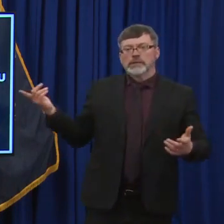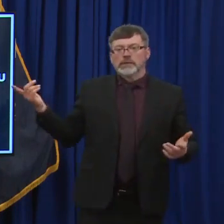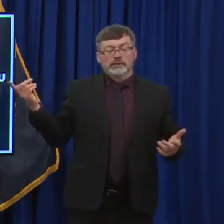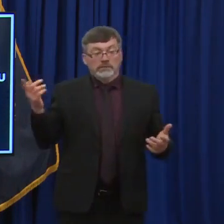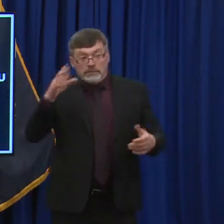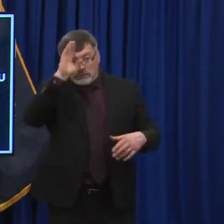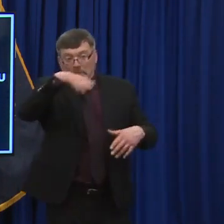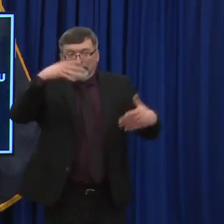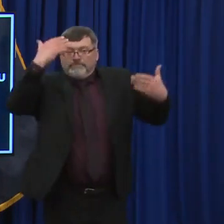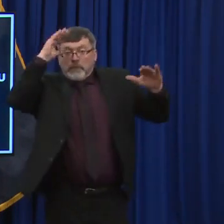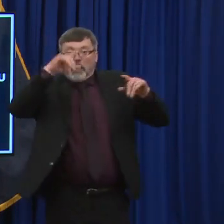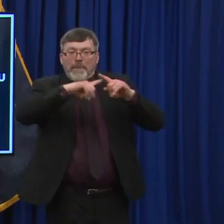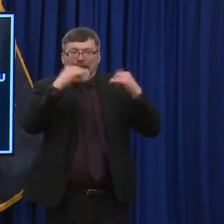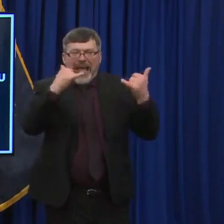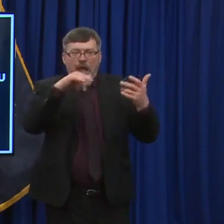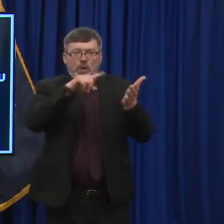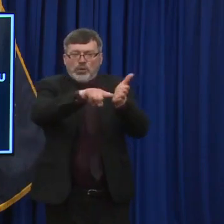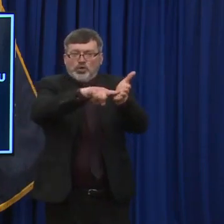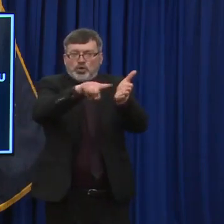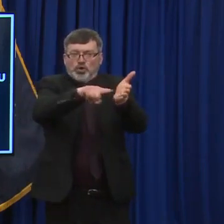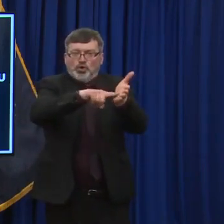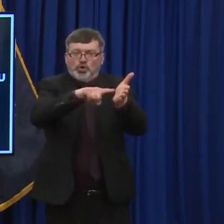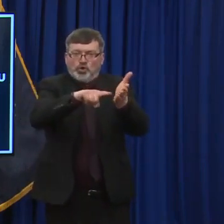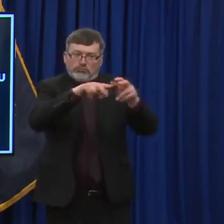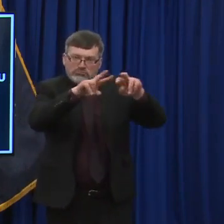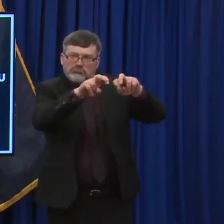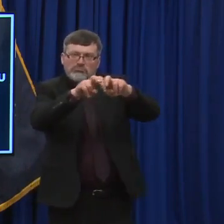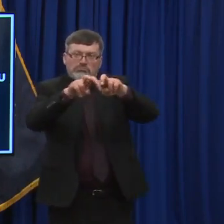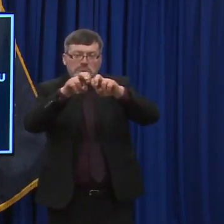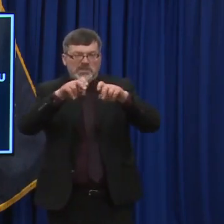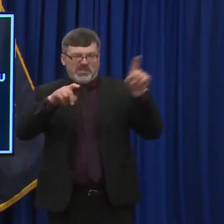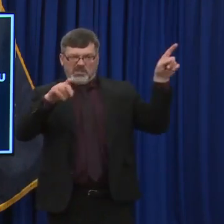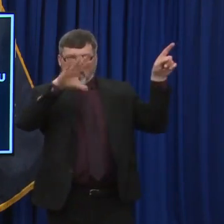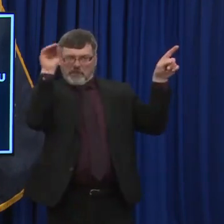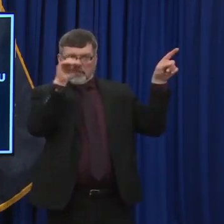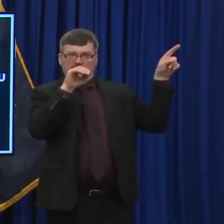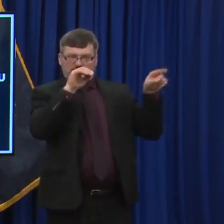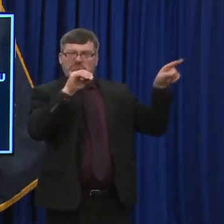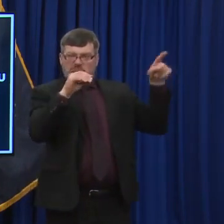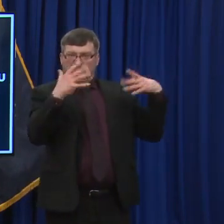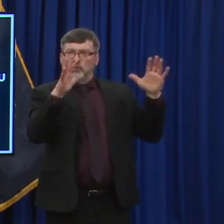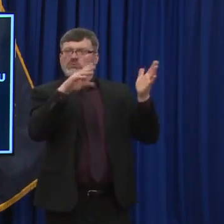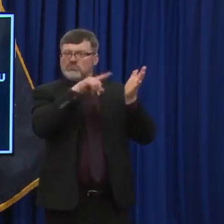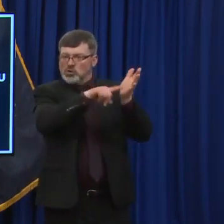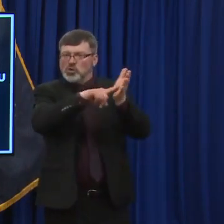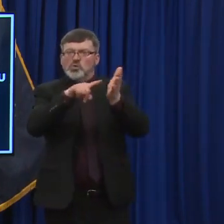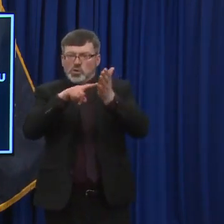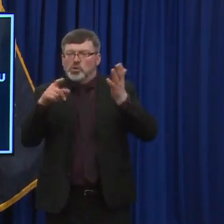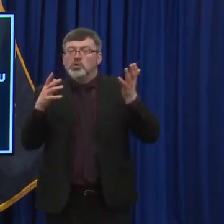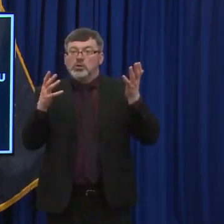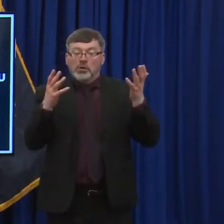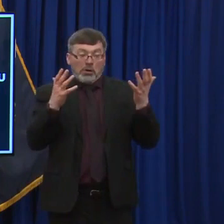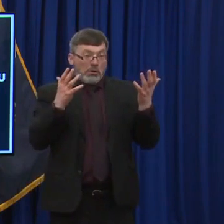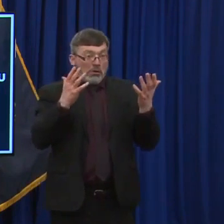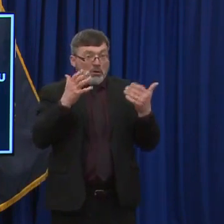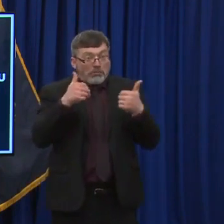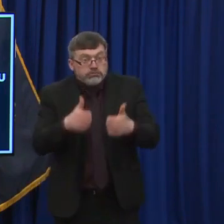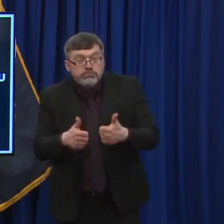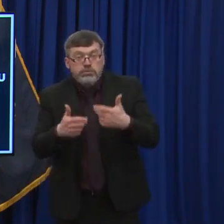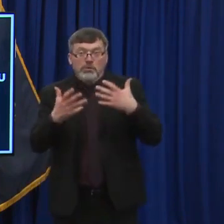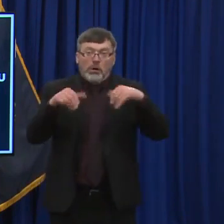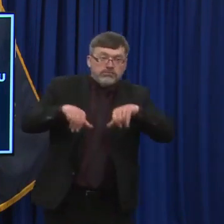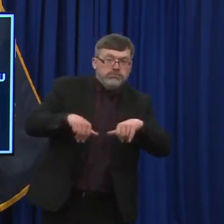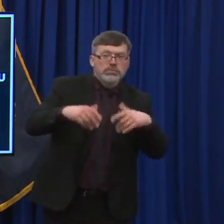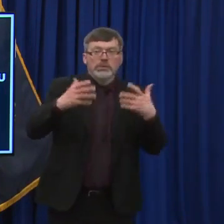by the pharmaceutical companies that are studying safety and efficacy of the COVID-19 vaccines in